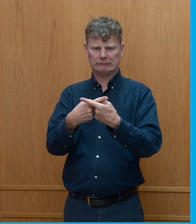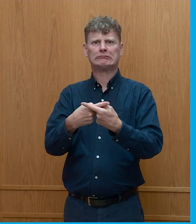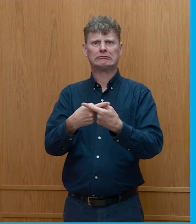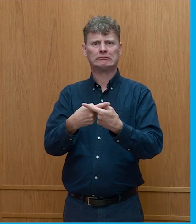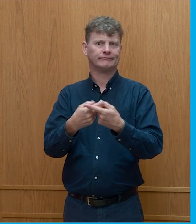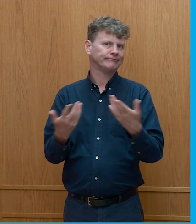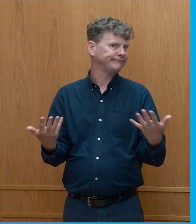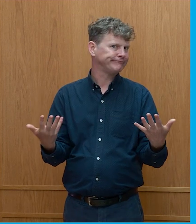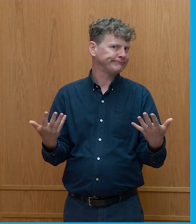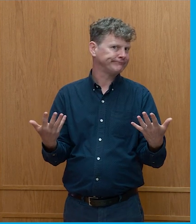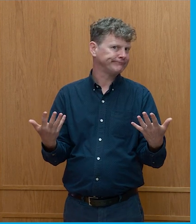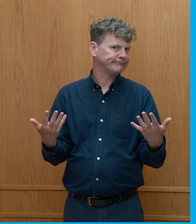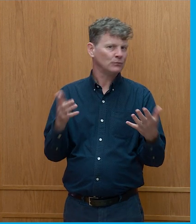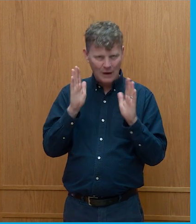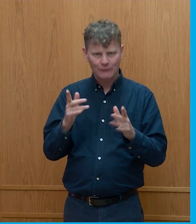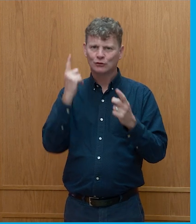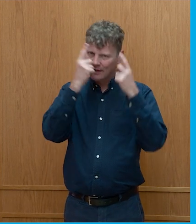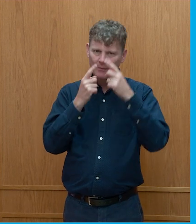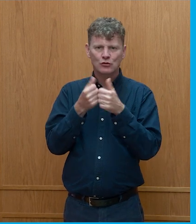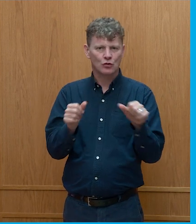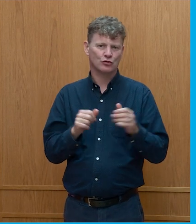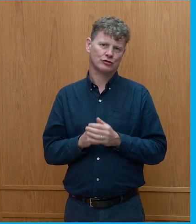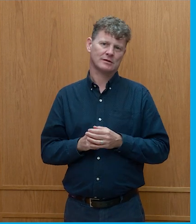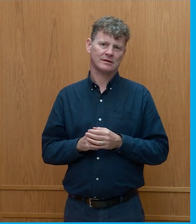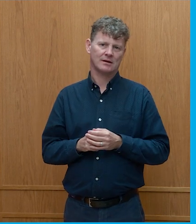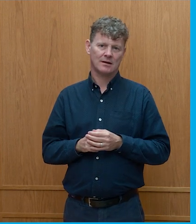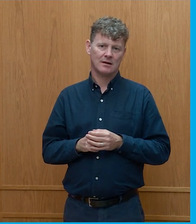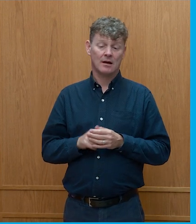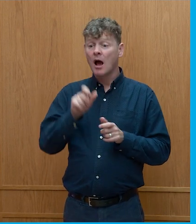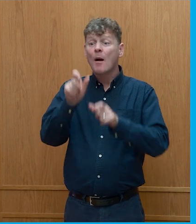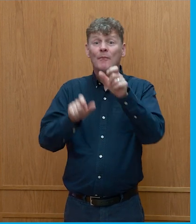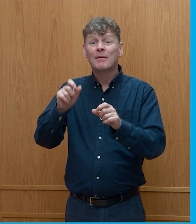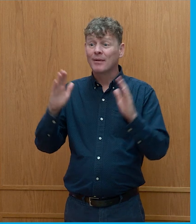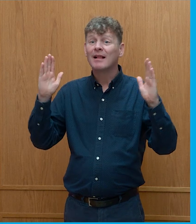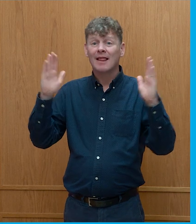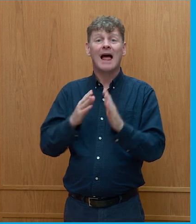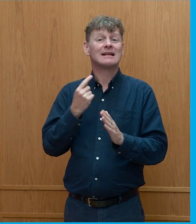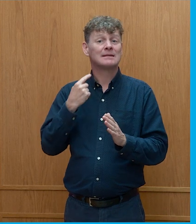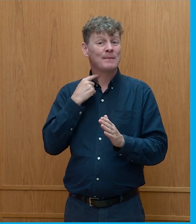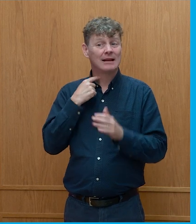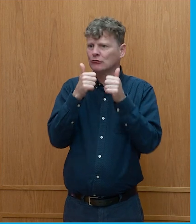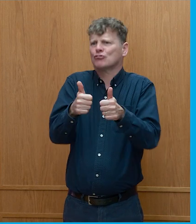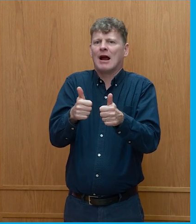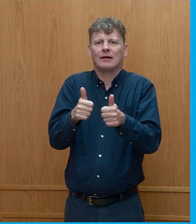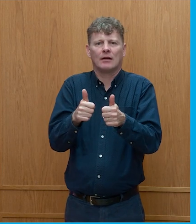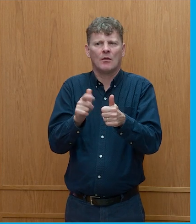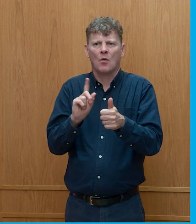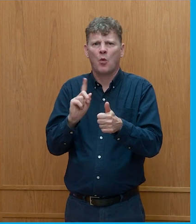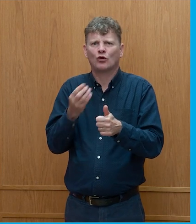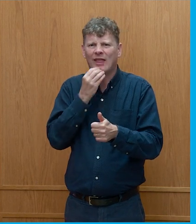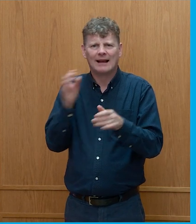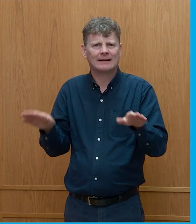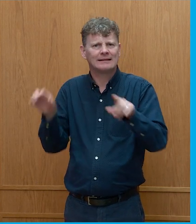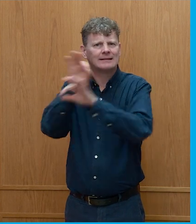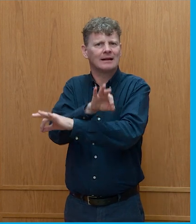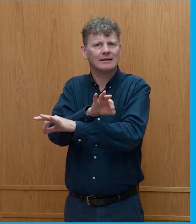there and and then if people eating less meat what do they eat instead because it has already been clear if most people when they